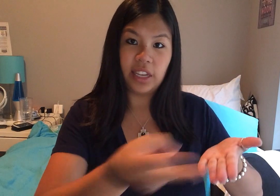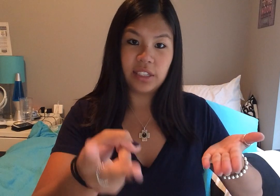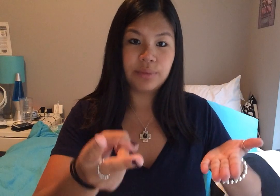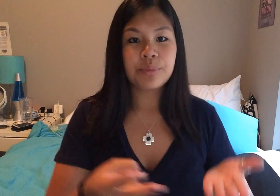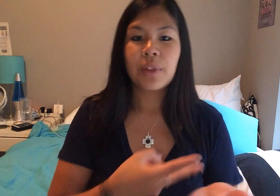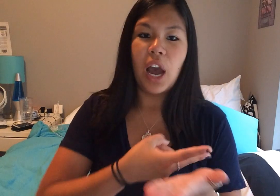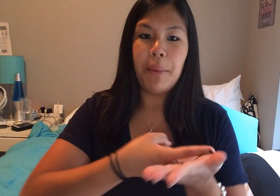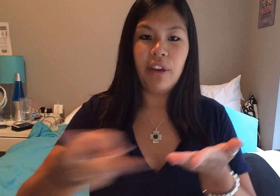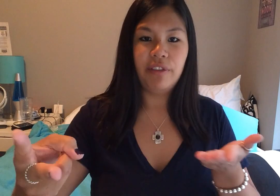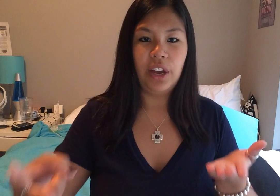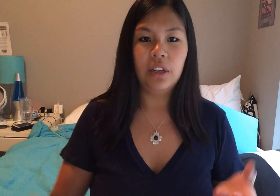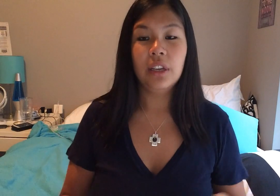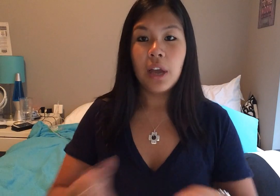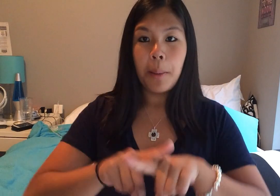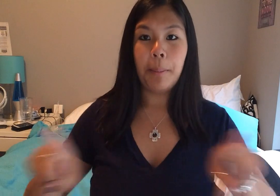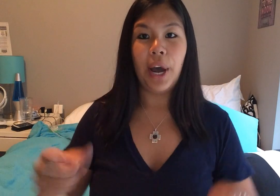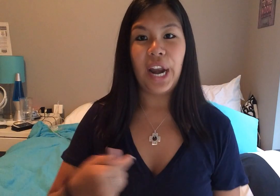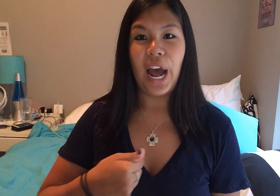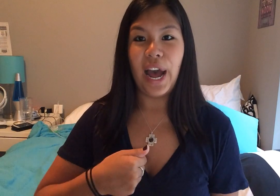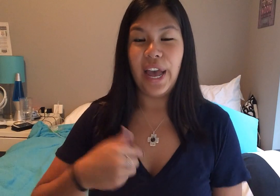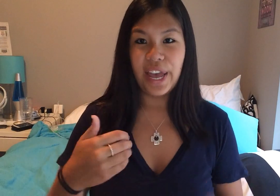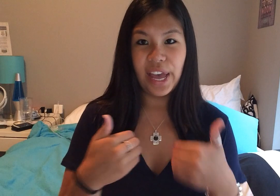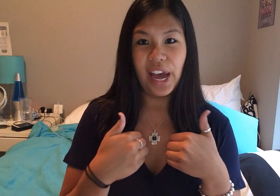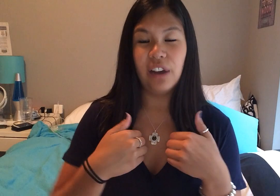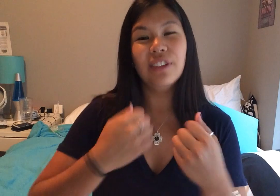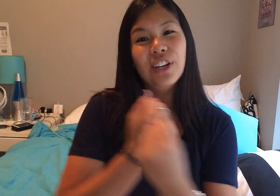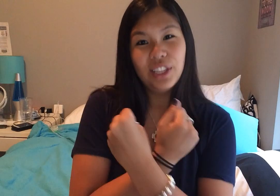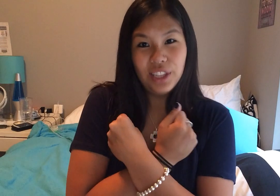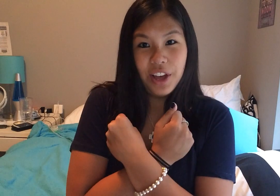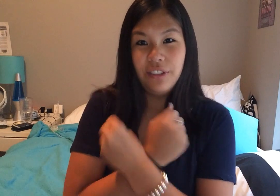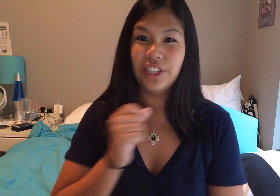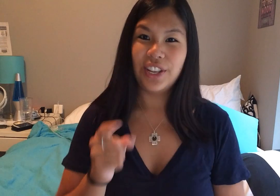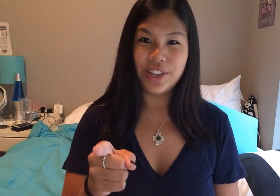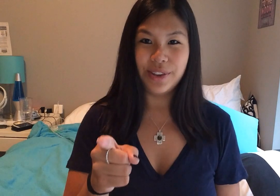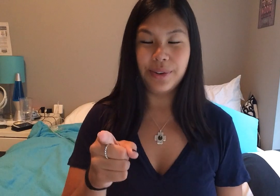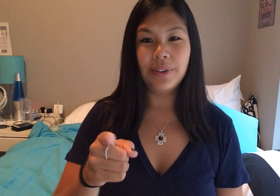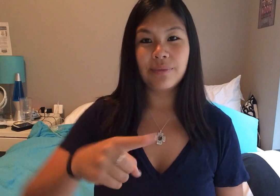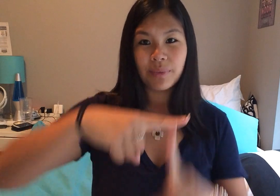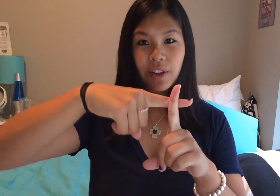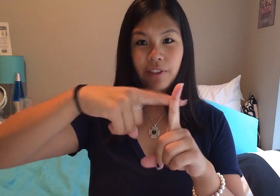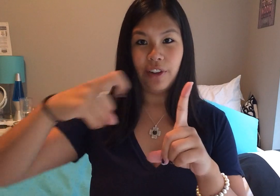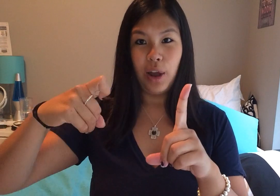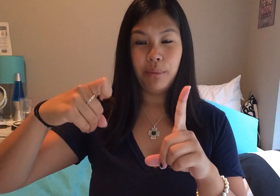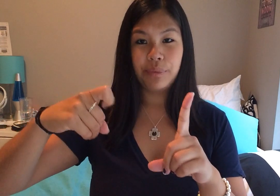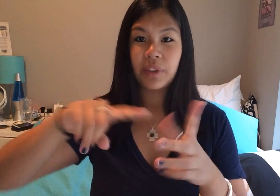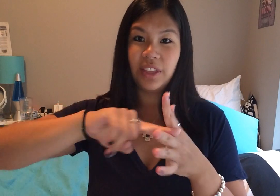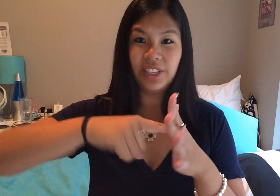this. I may have failed, but I have loved you from the